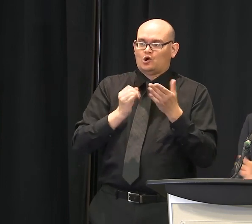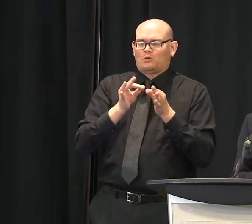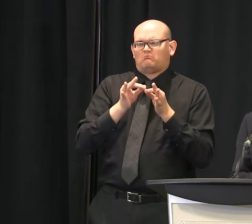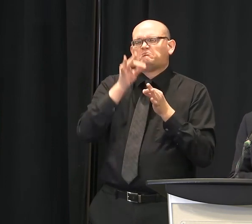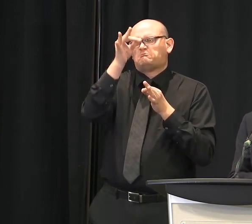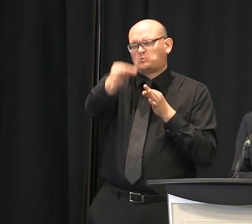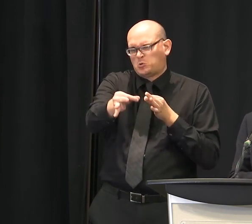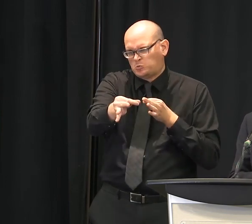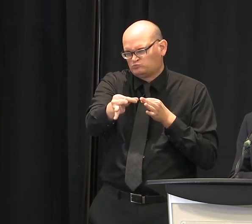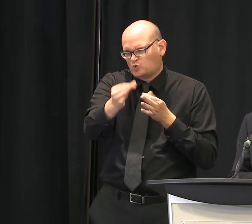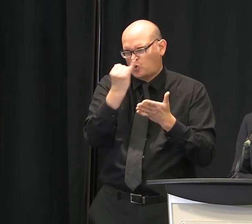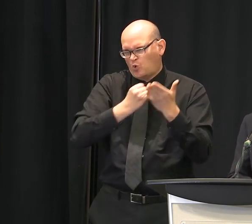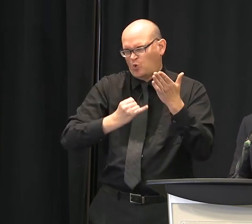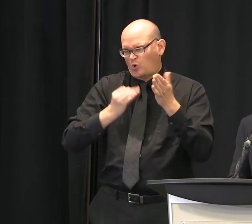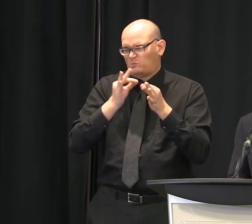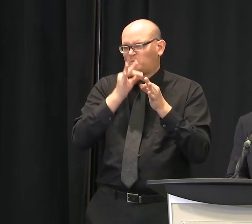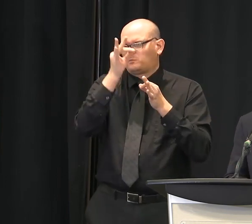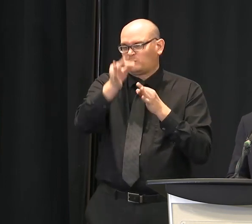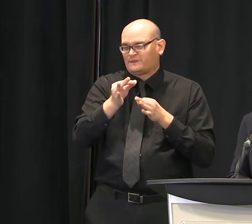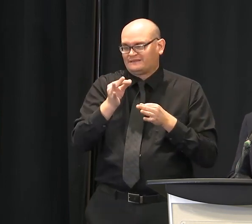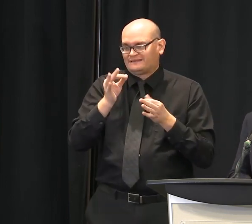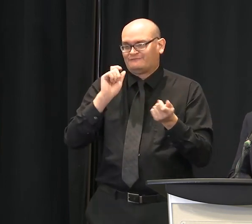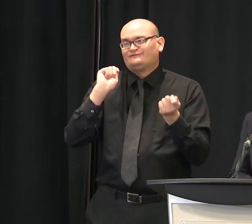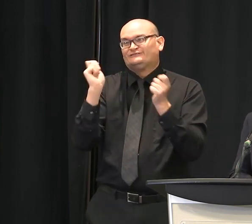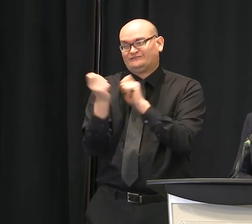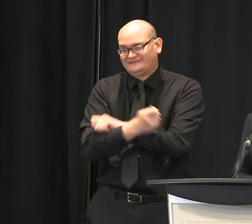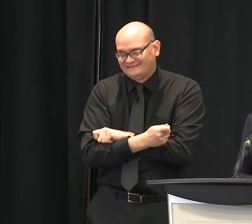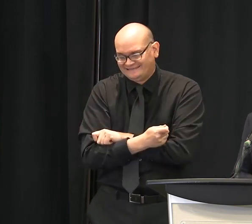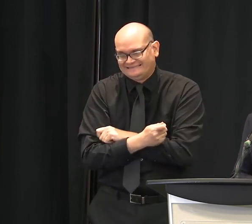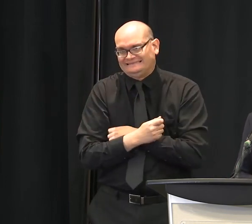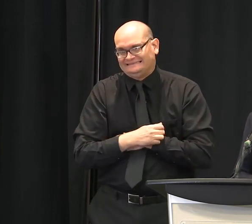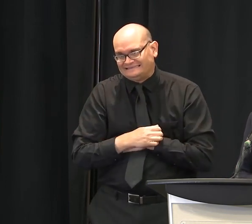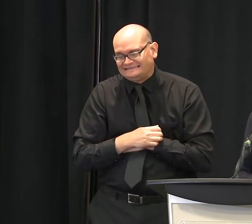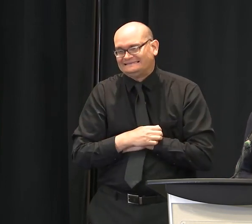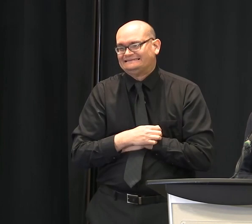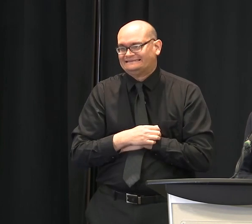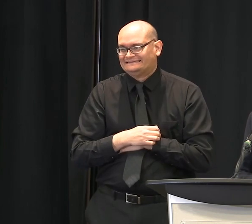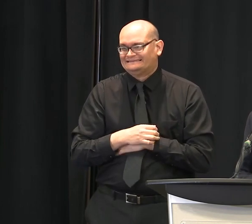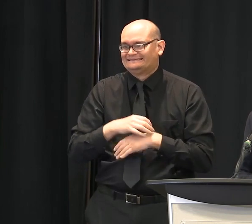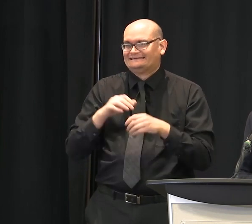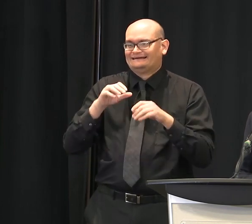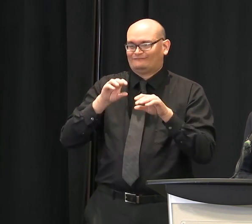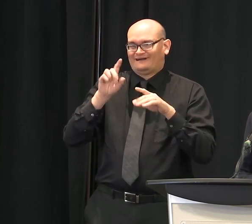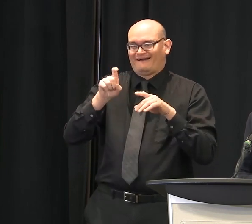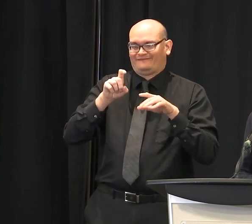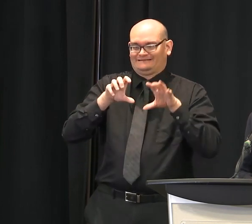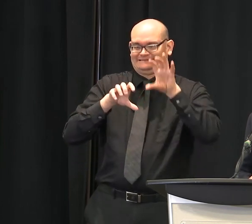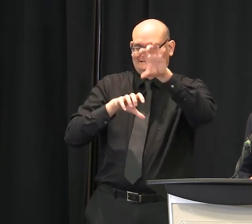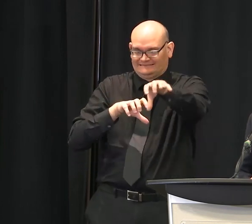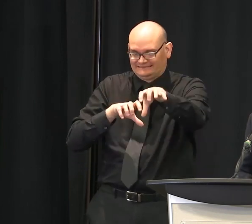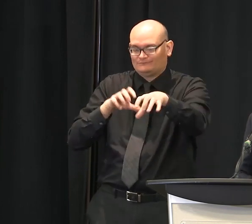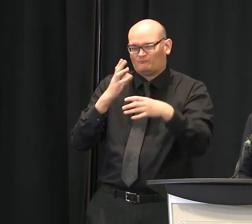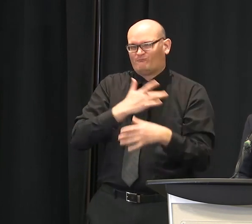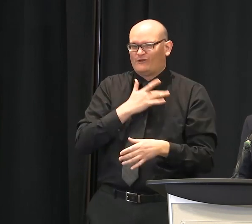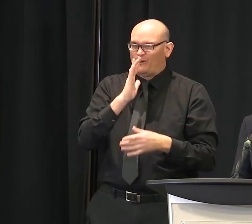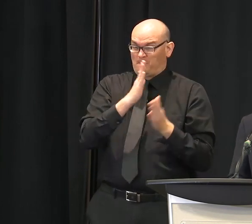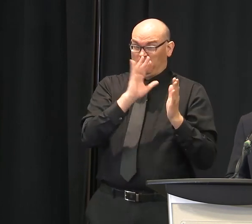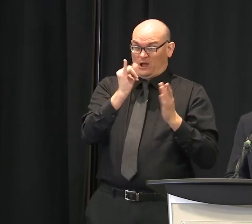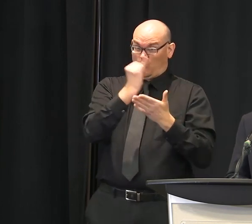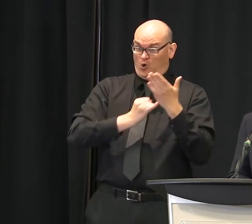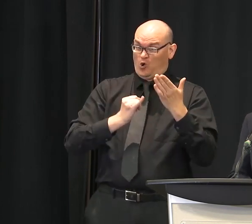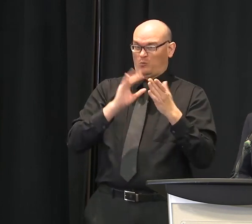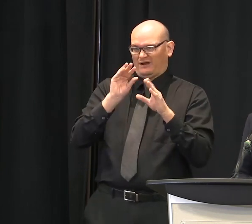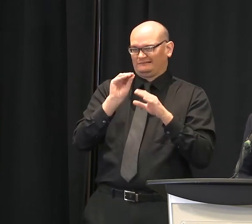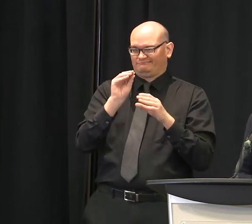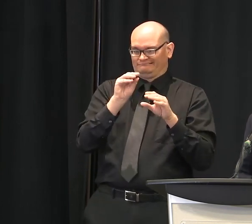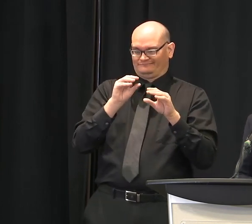It'll be changed, obviously, the way it's spread out. But I think it would fair to say they have a strong budget year-round, so